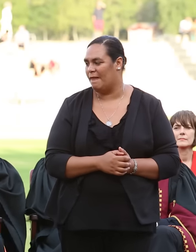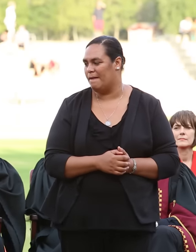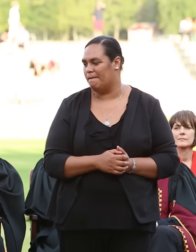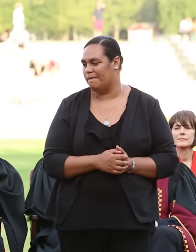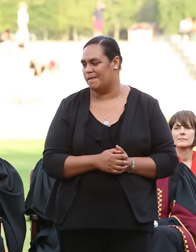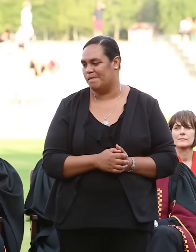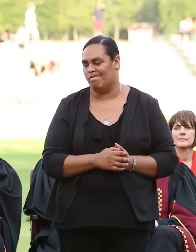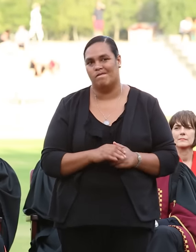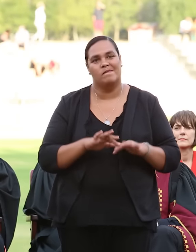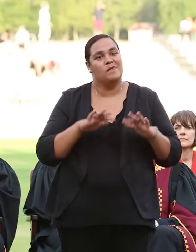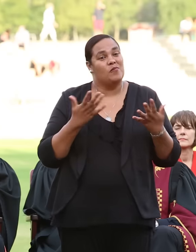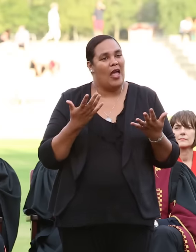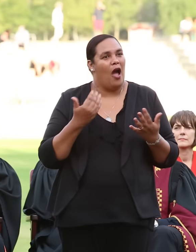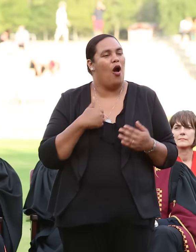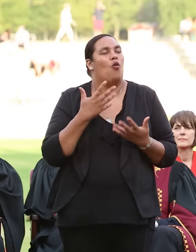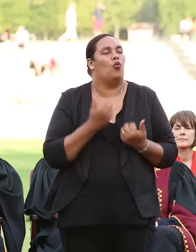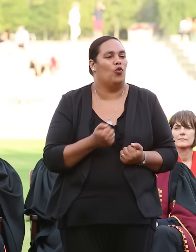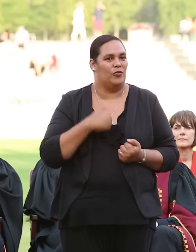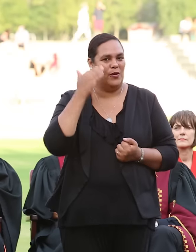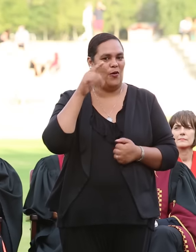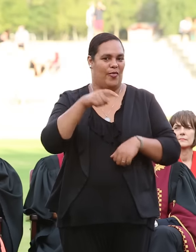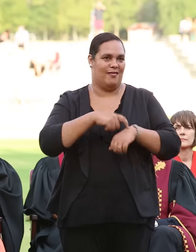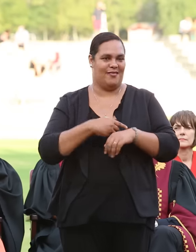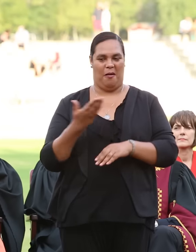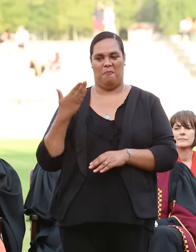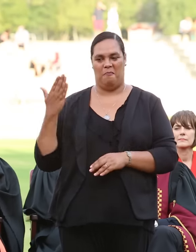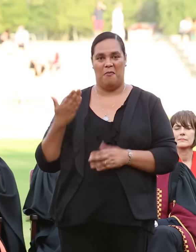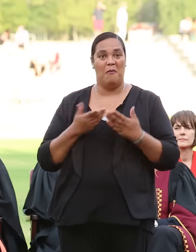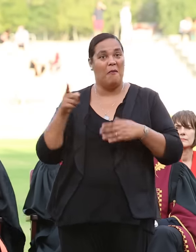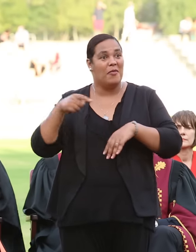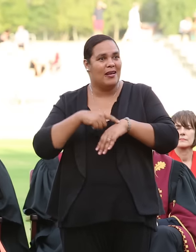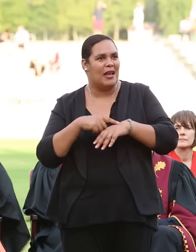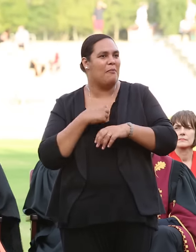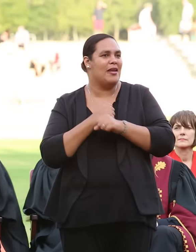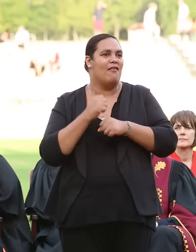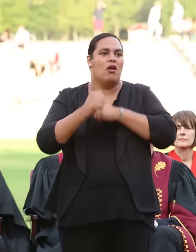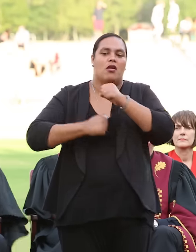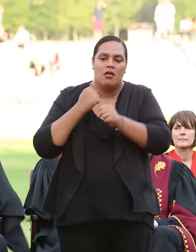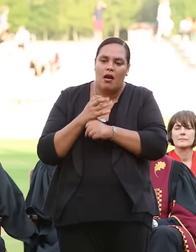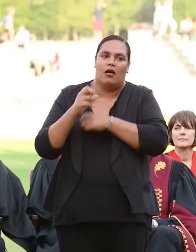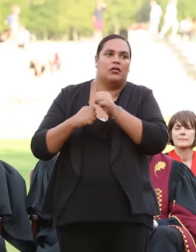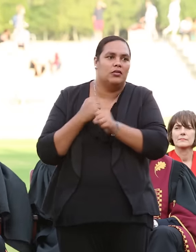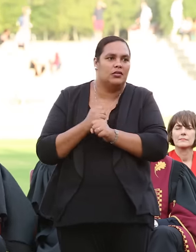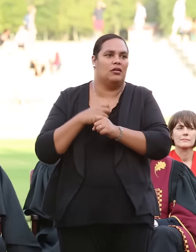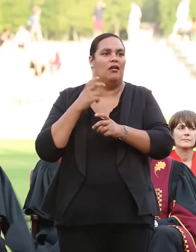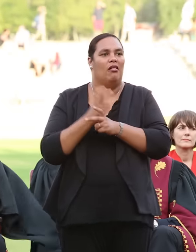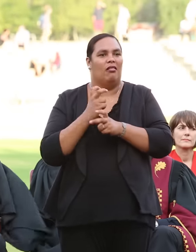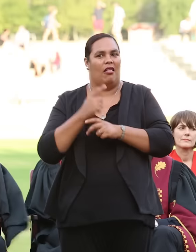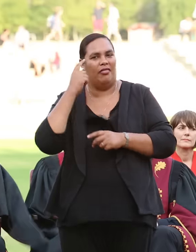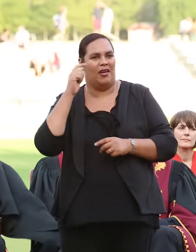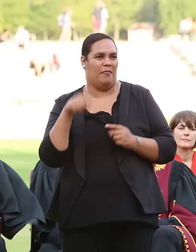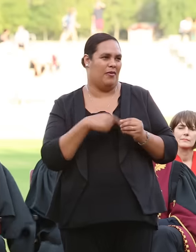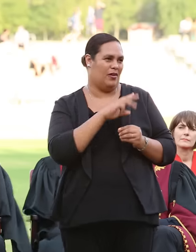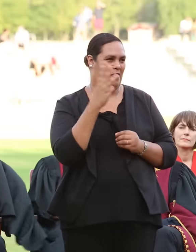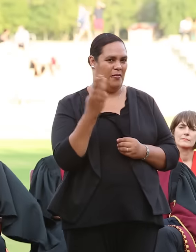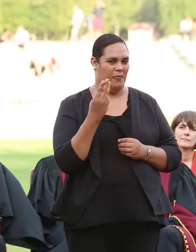Oh how I wish I knew that then. Perhaps then I wouldn't have spent years pandering to the interests of others to what